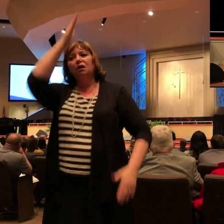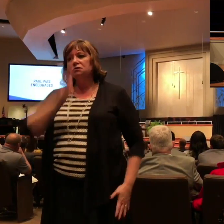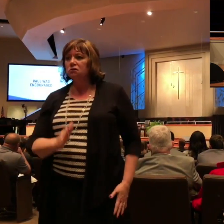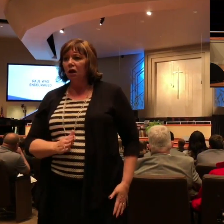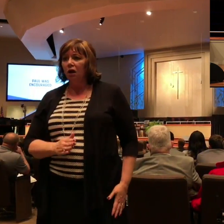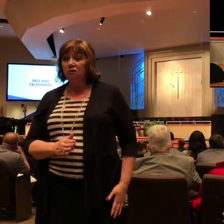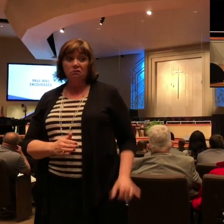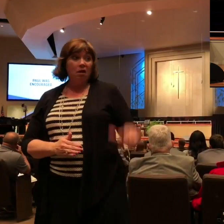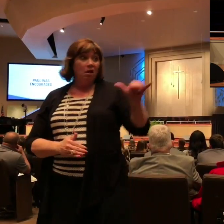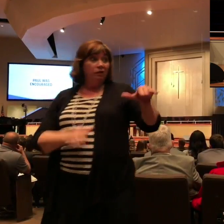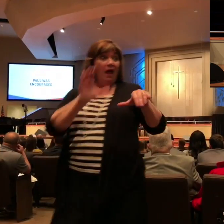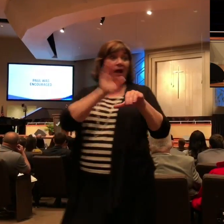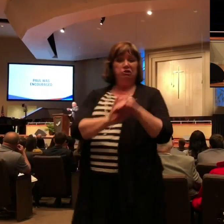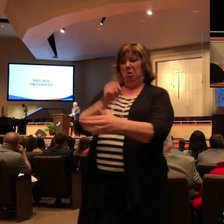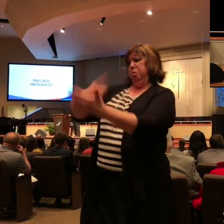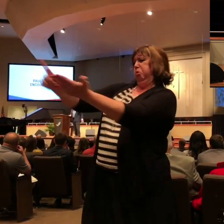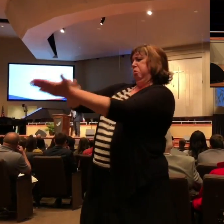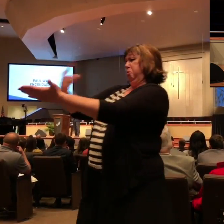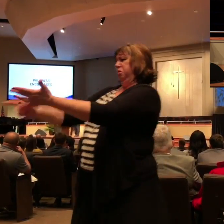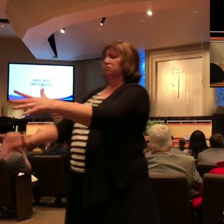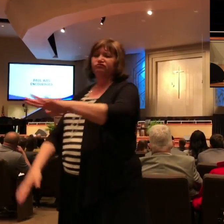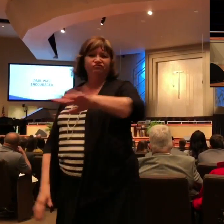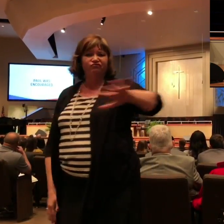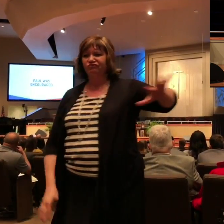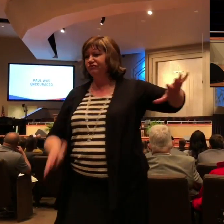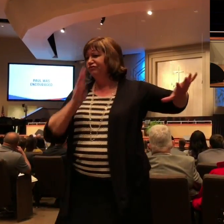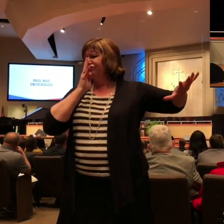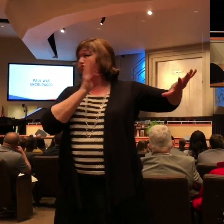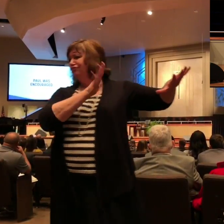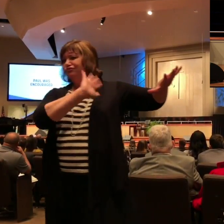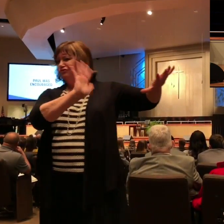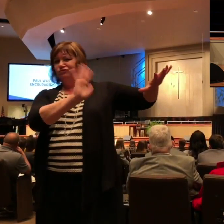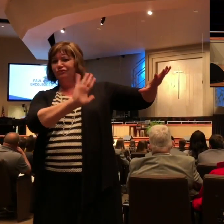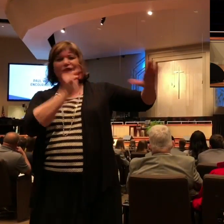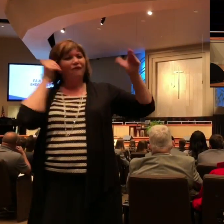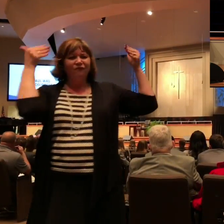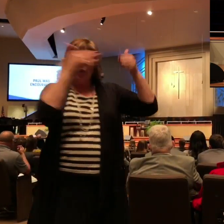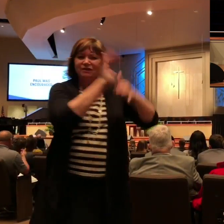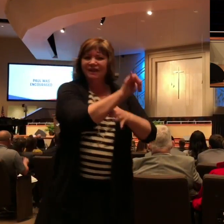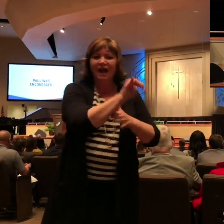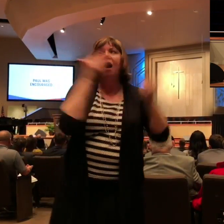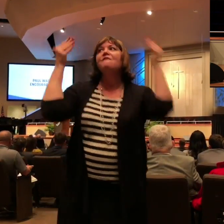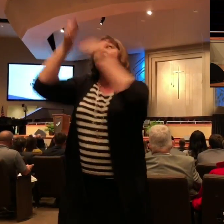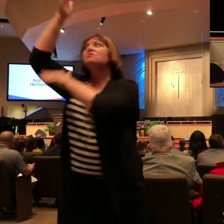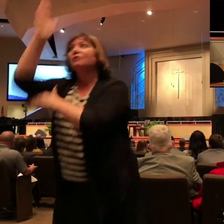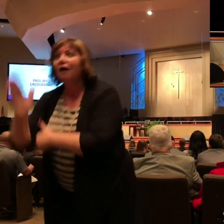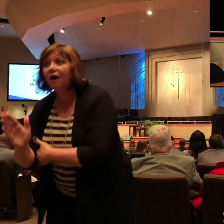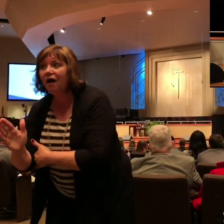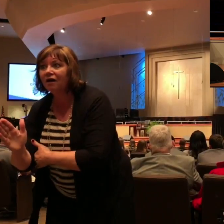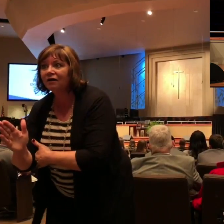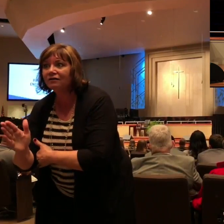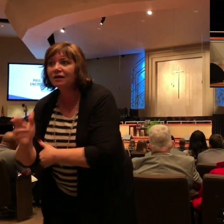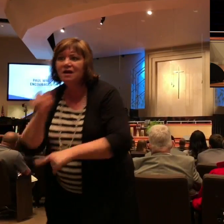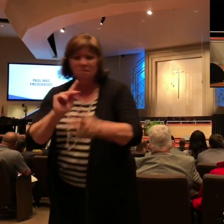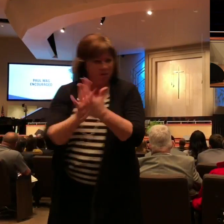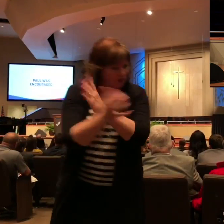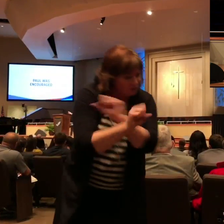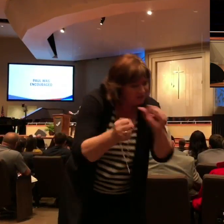us, but they're still a believer. Praise God for that. We're not going to get sidetracked in the political